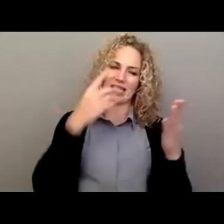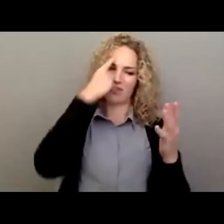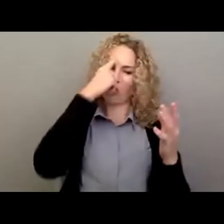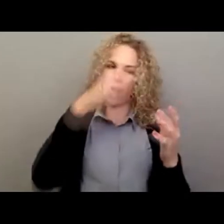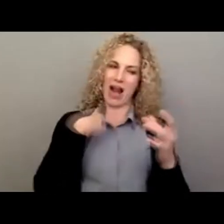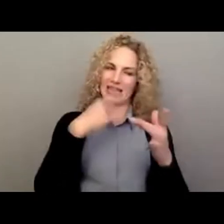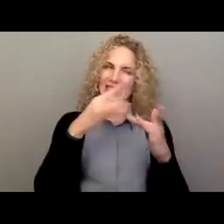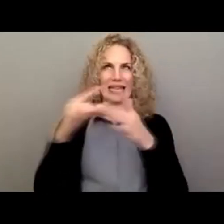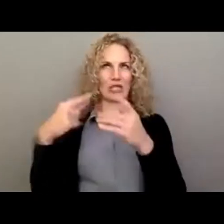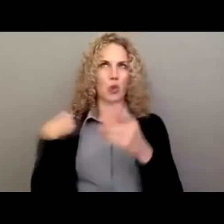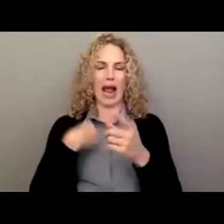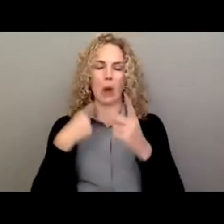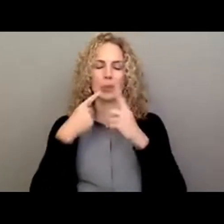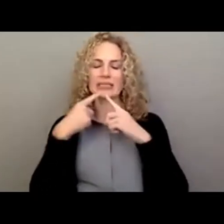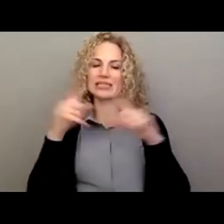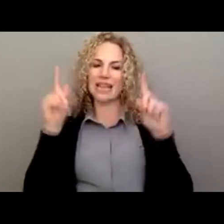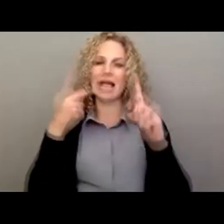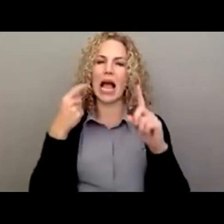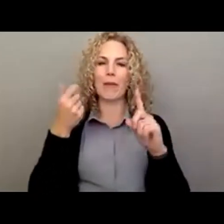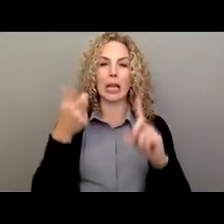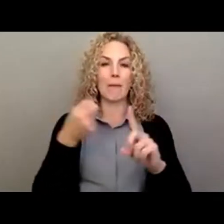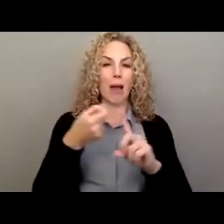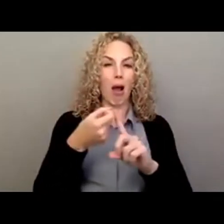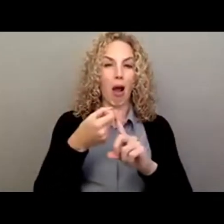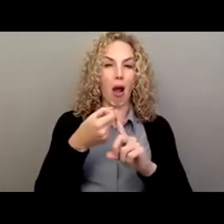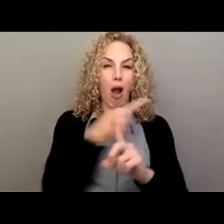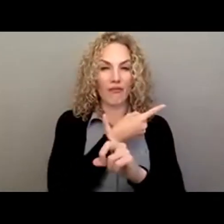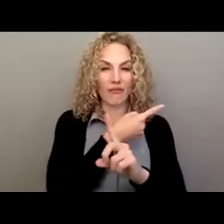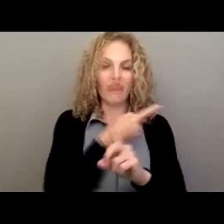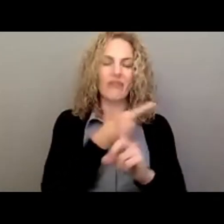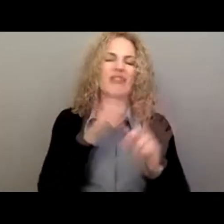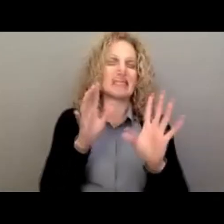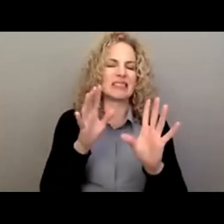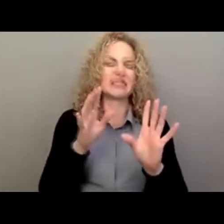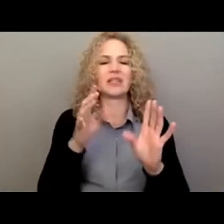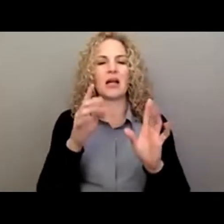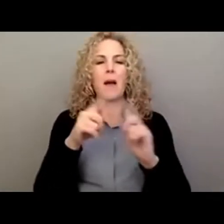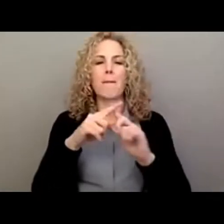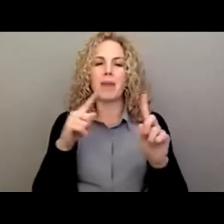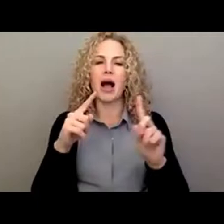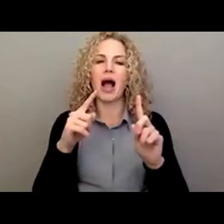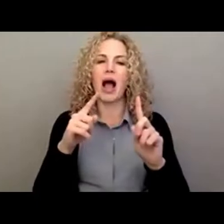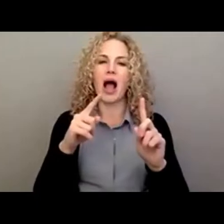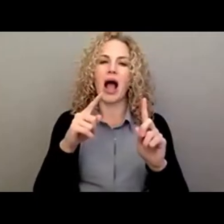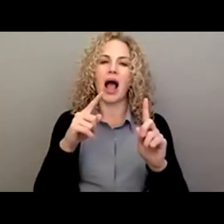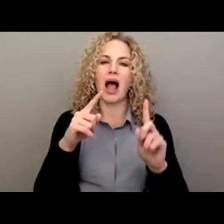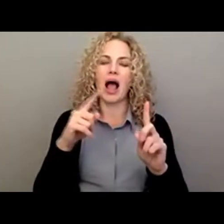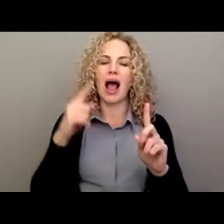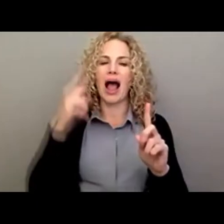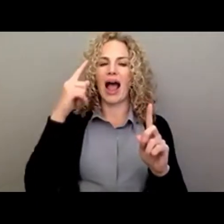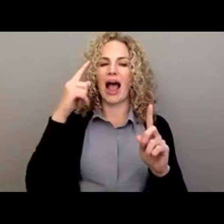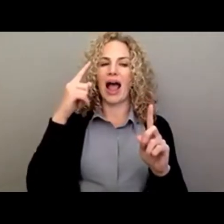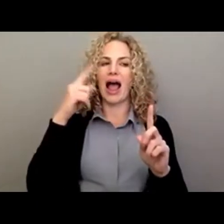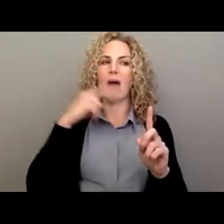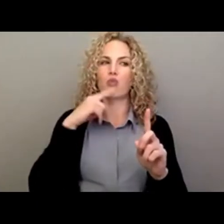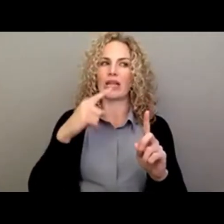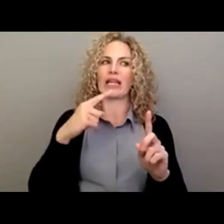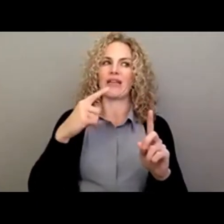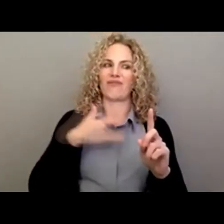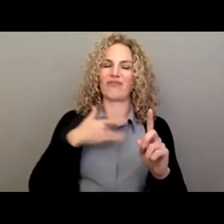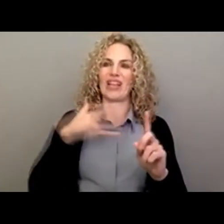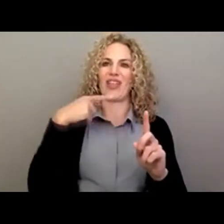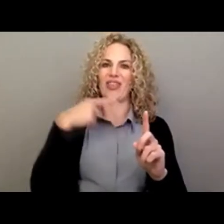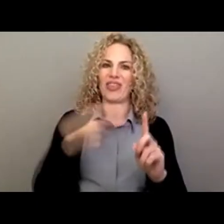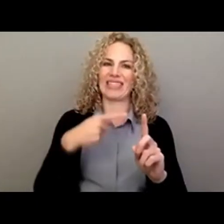I'm probably going to get a little bit off topic for you here, but I really think that this is the